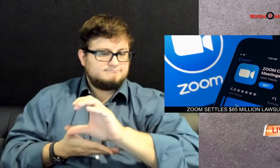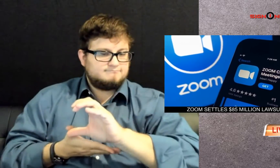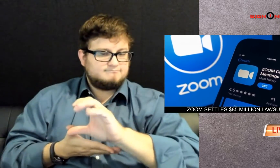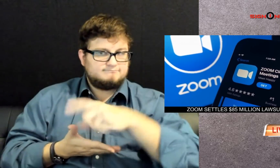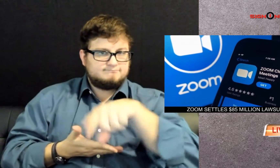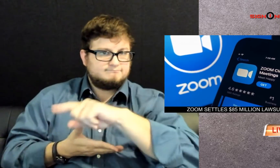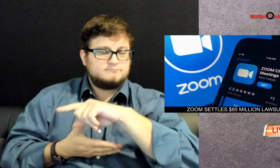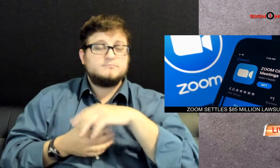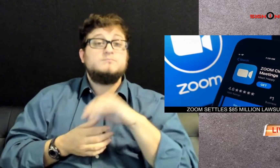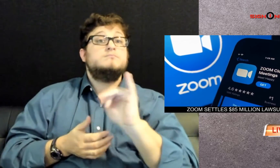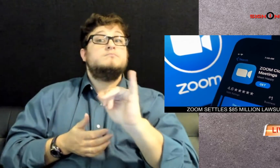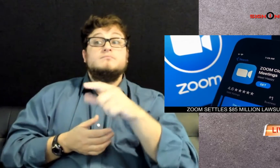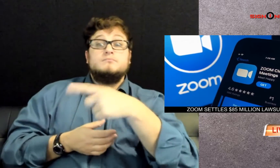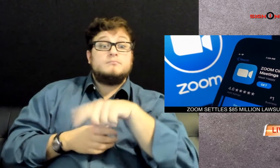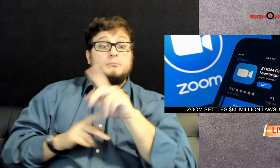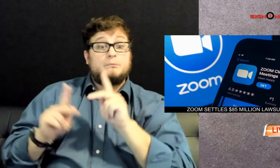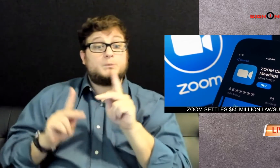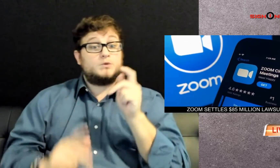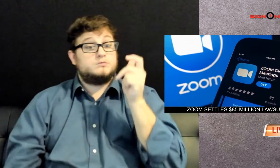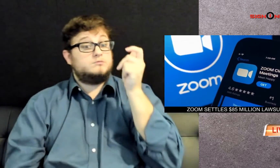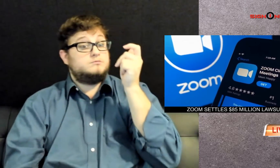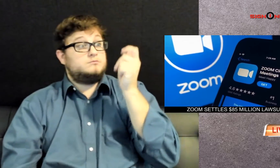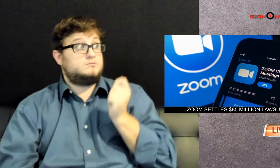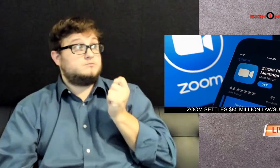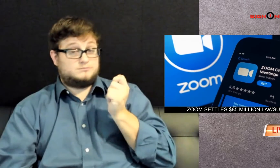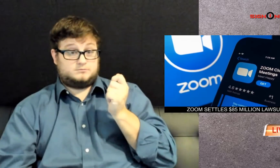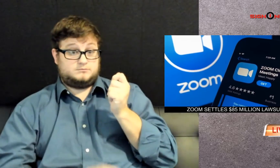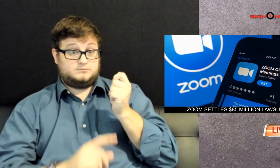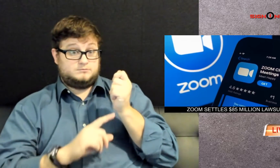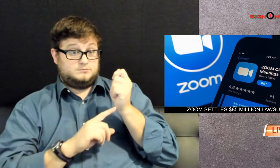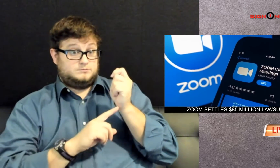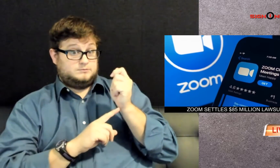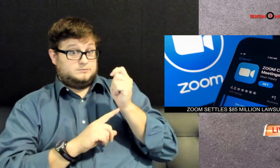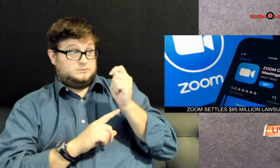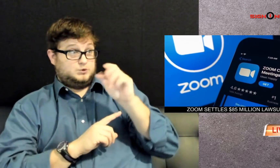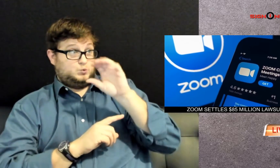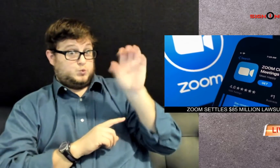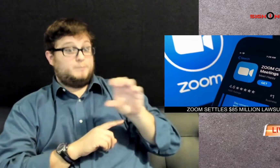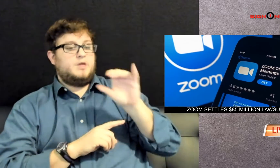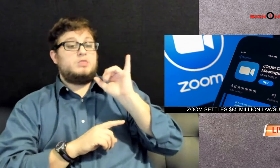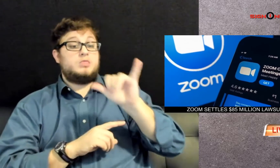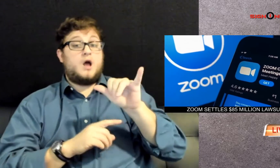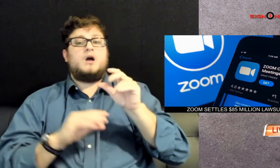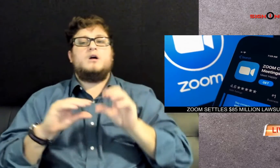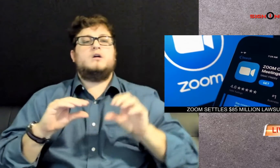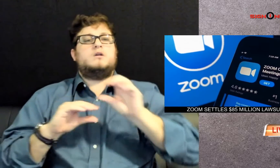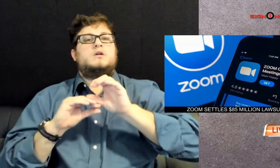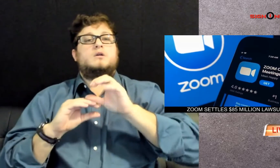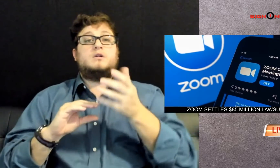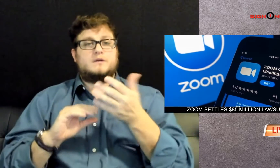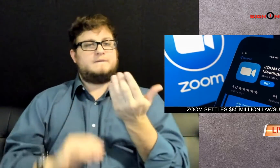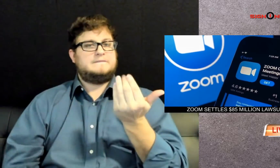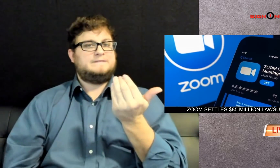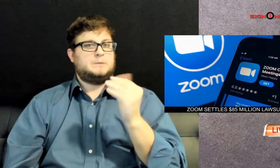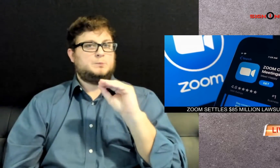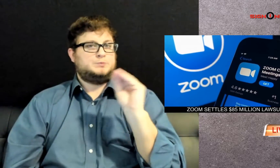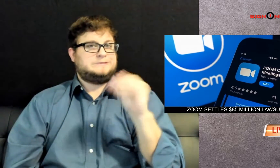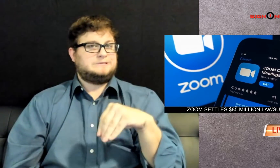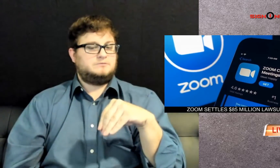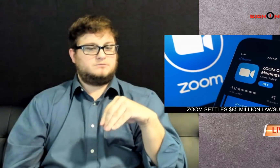Zoom has agreed to pay. In addition to paying eligible subscribers a 15% refund on